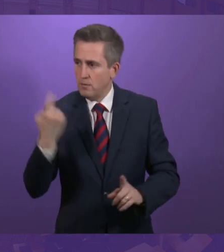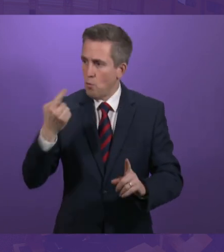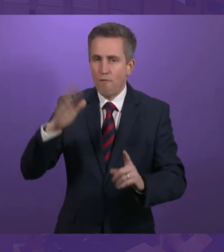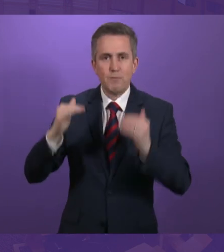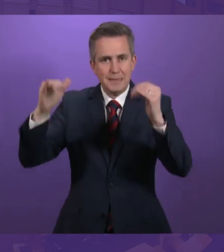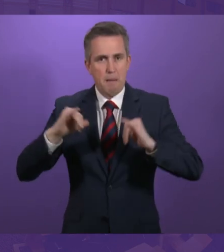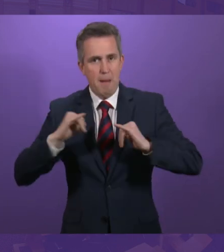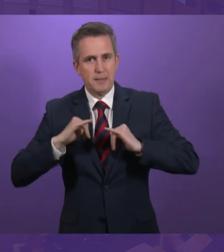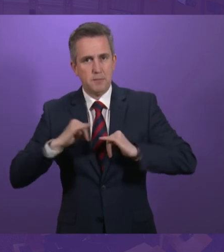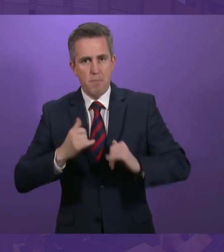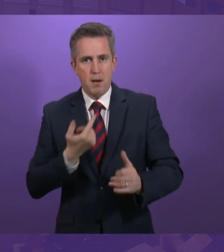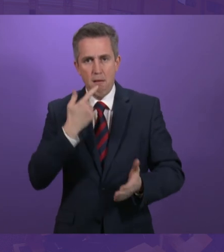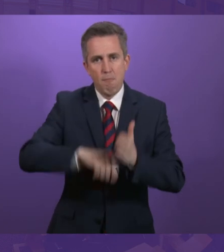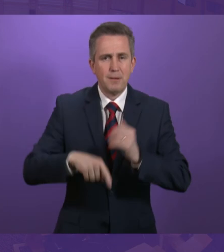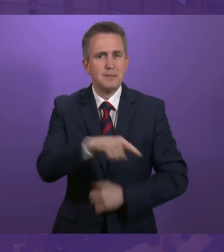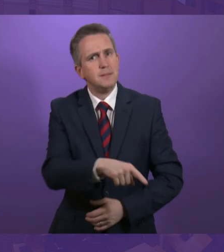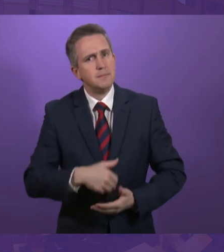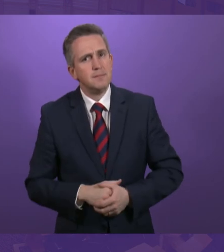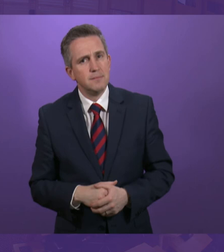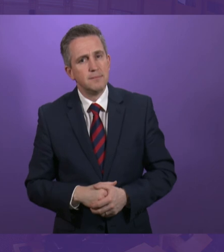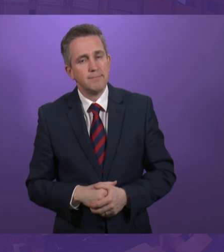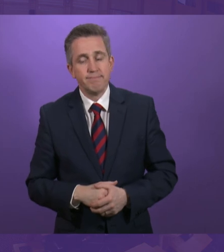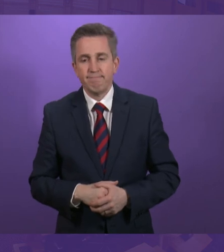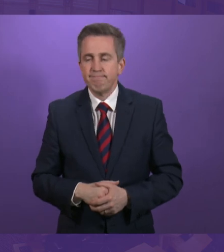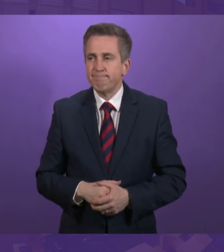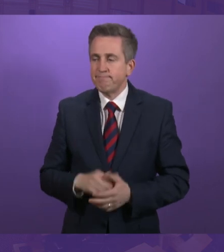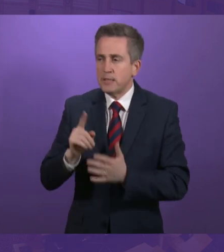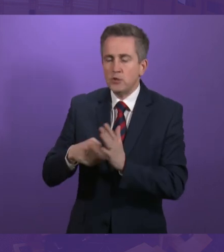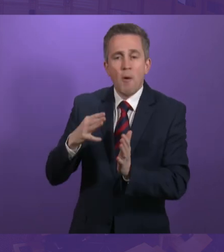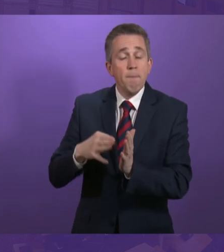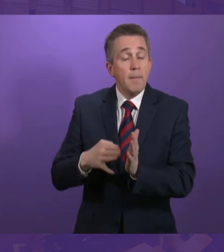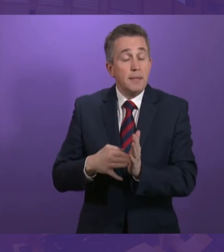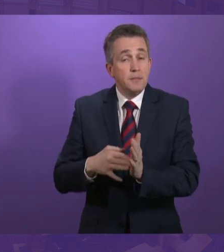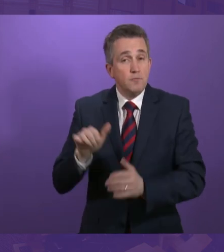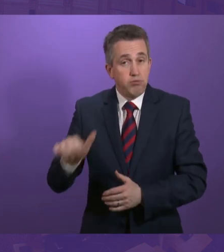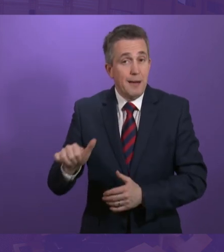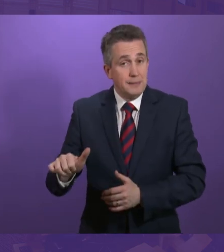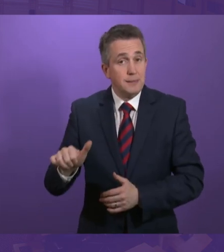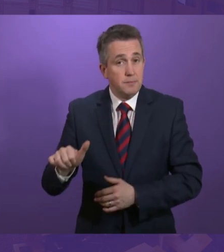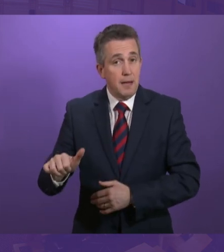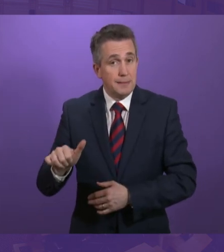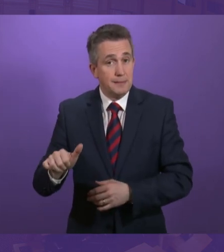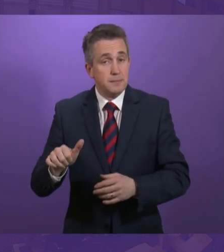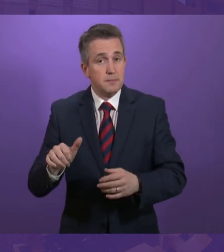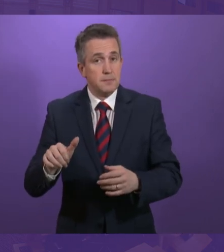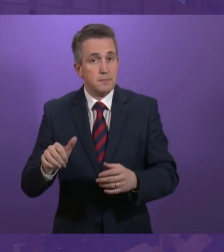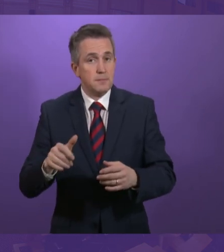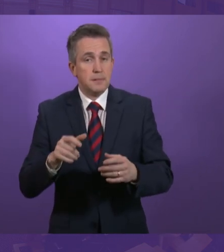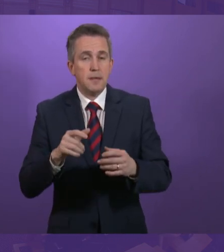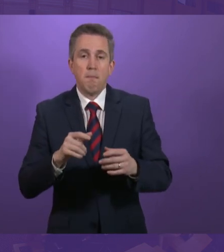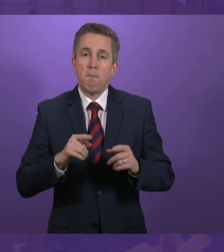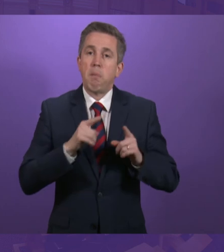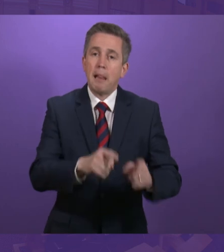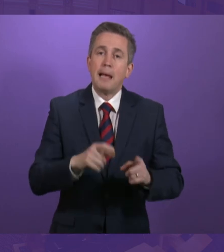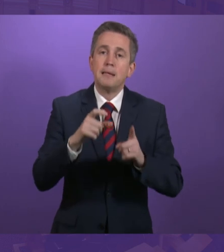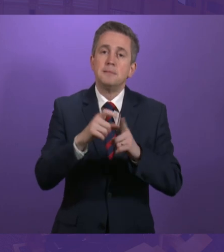from senior management. The Cabinet Secretary. Well, John Mason again raises the very important point that it is not the DWP staff that are